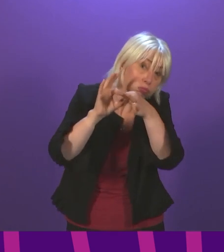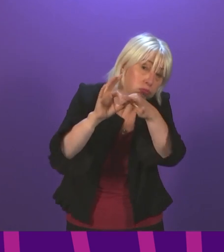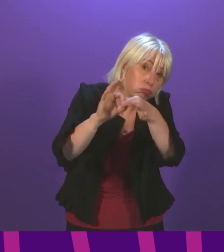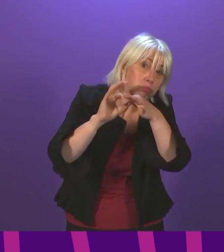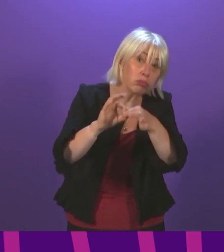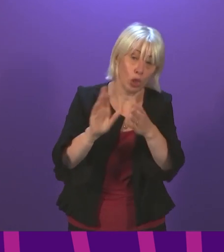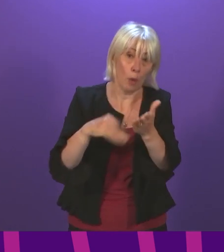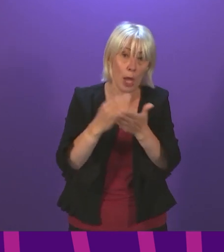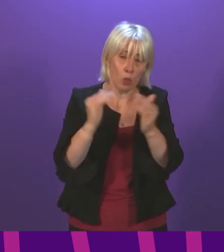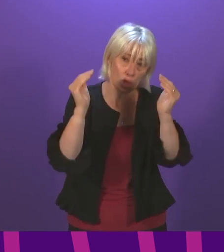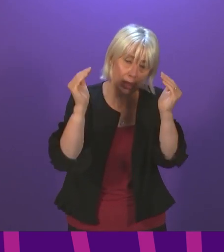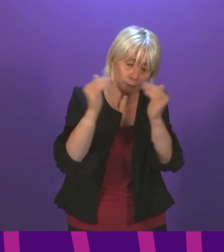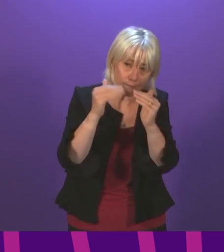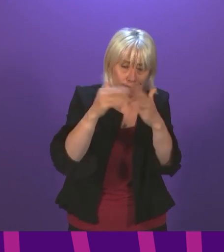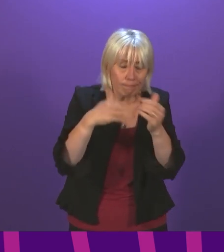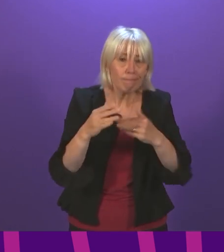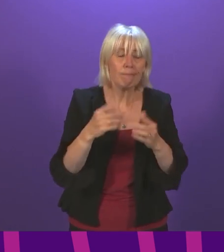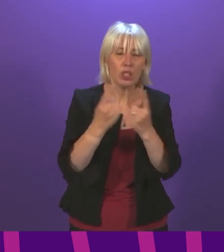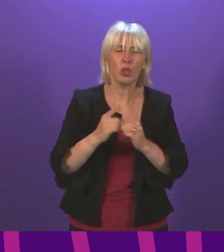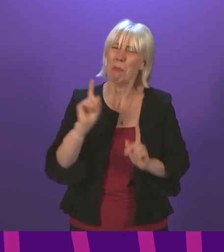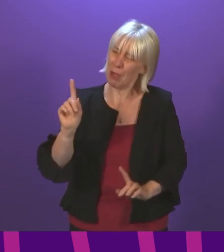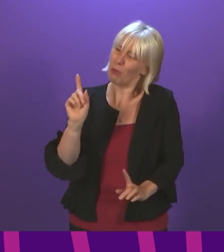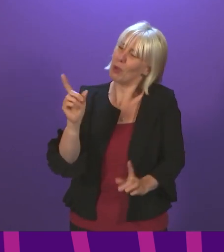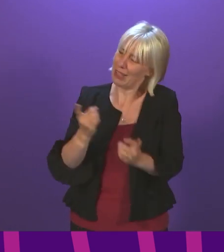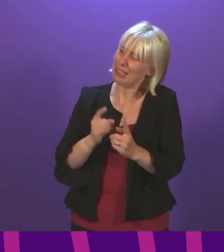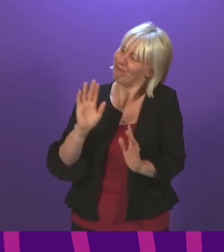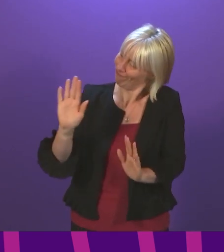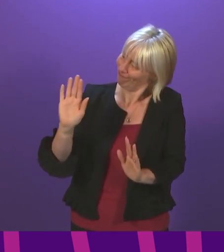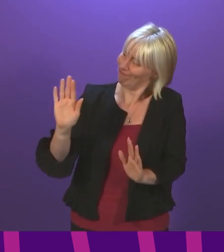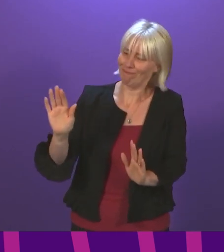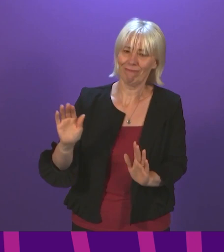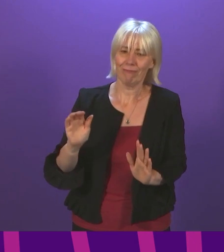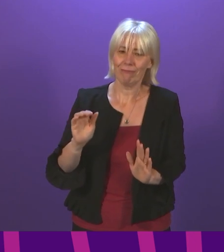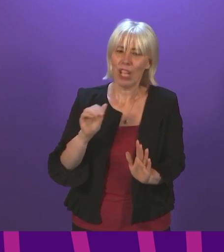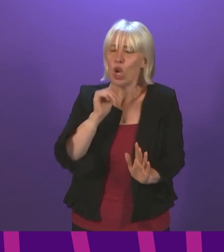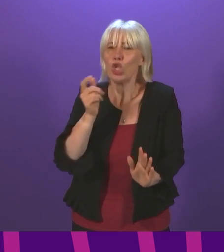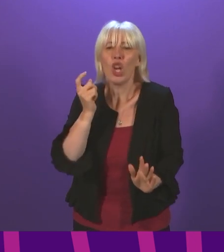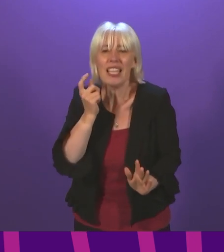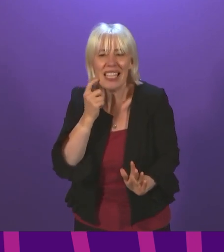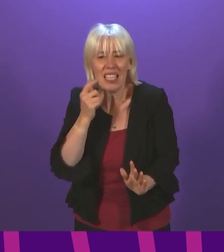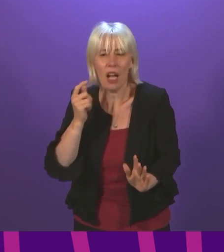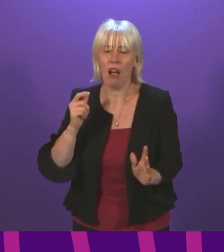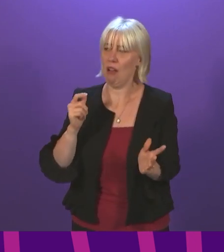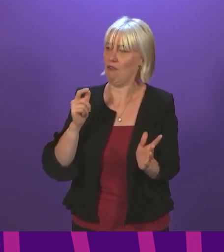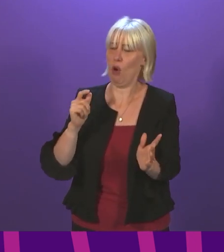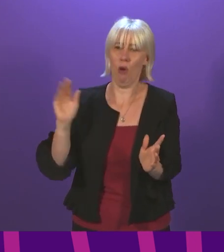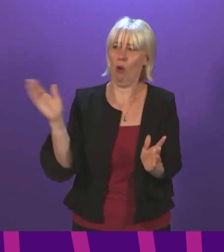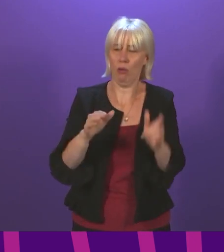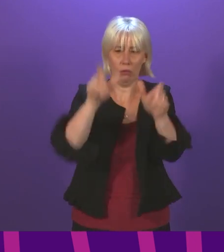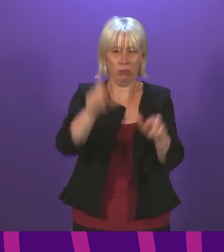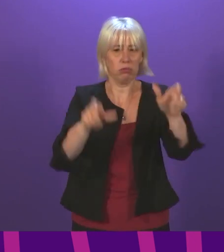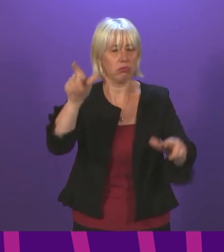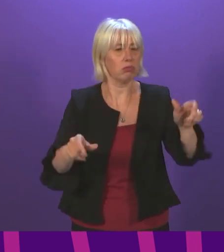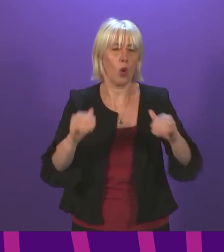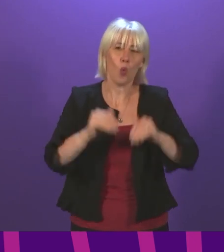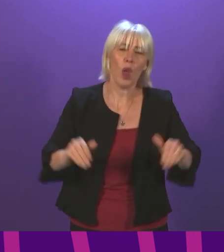address these issues. Where I do take issue, and this doesn't make things any easier for patients across the country waiting too long,